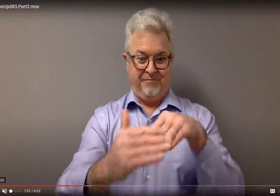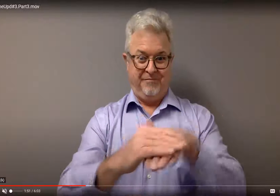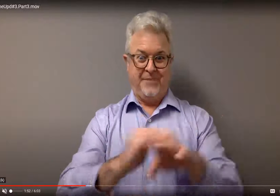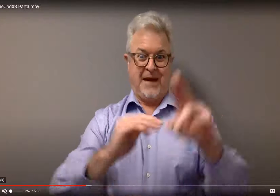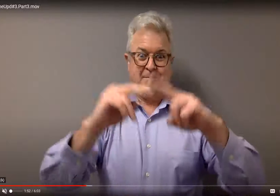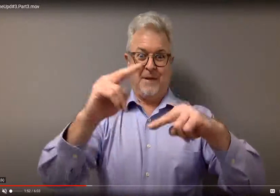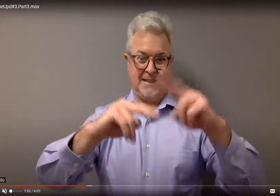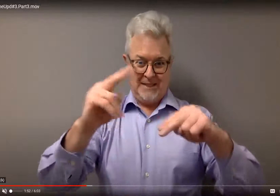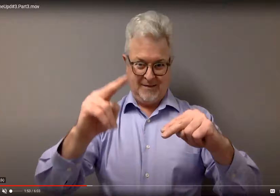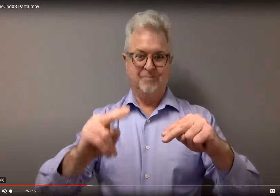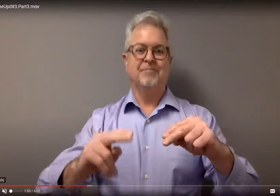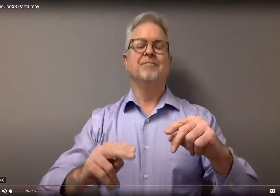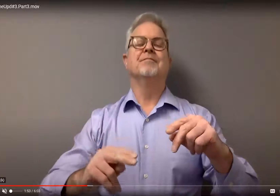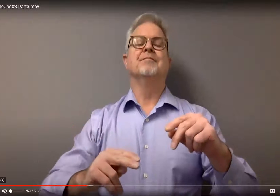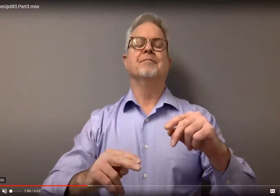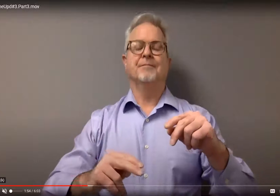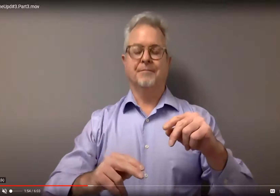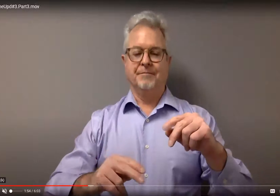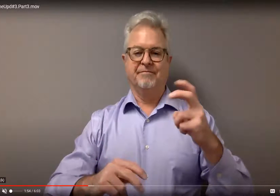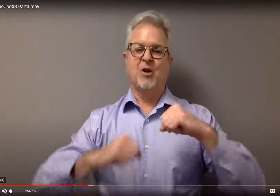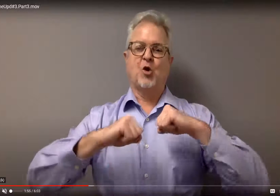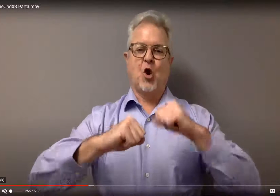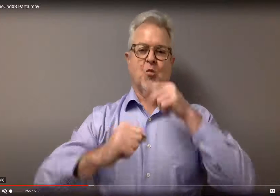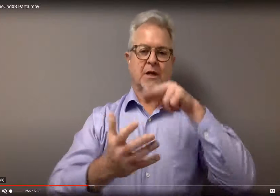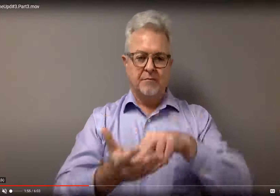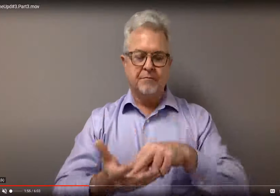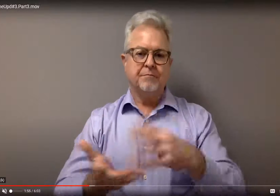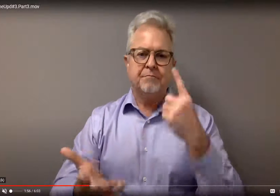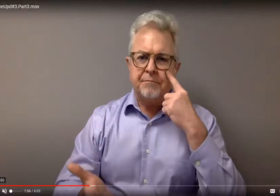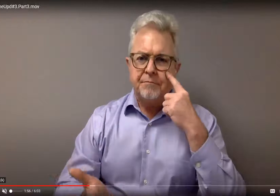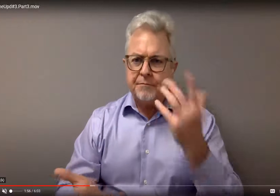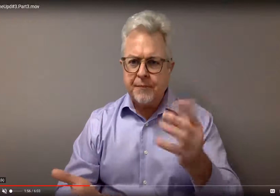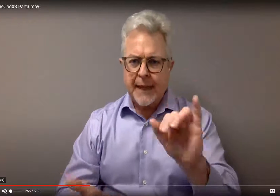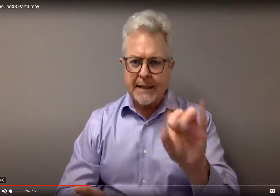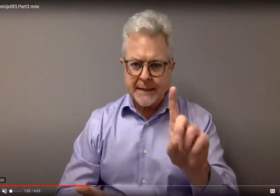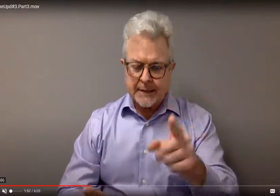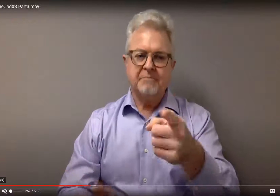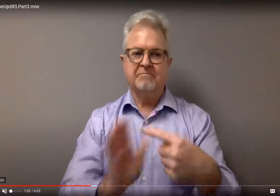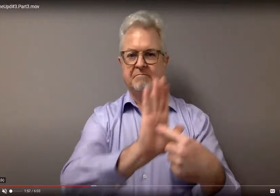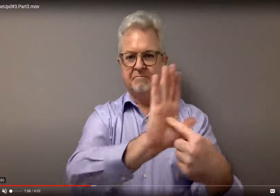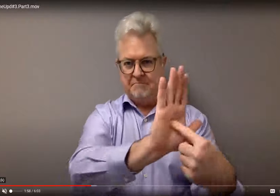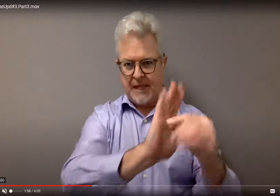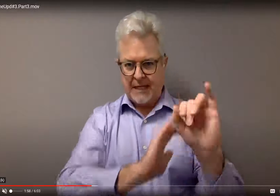When you arrive and you go into the building, the National Guard is there and they will ask to see your ID.